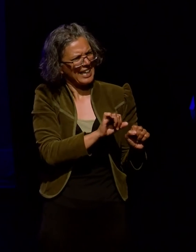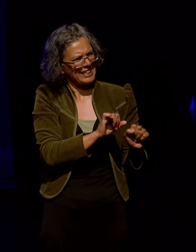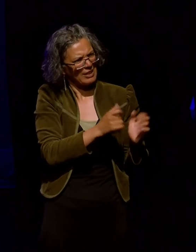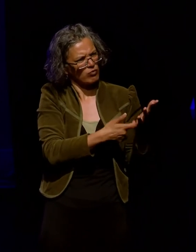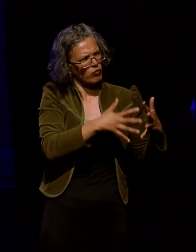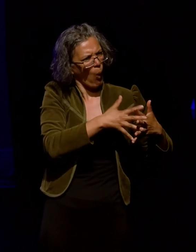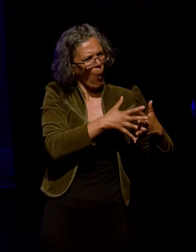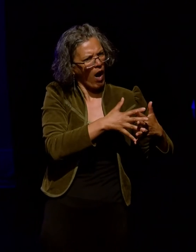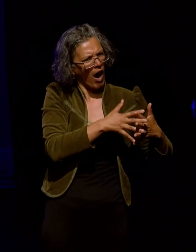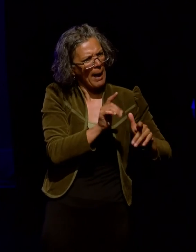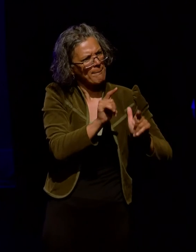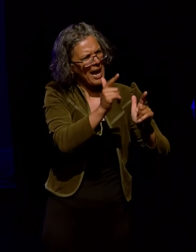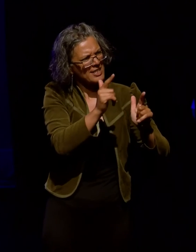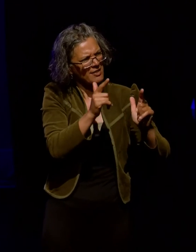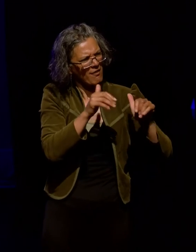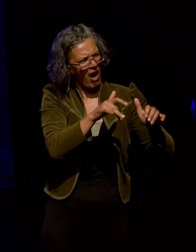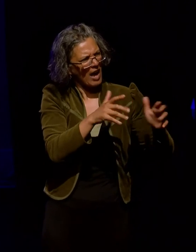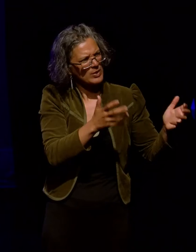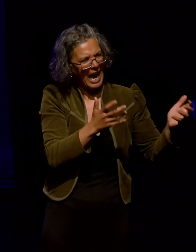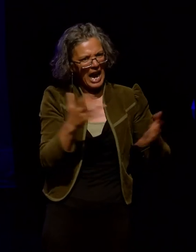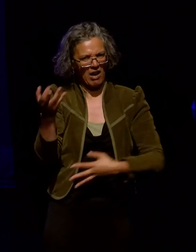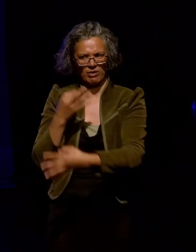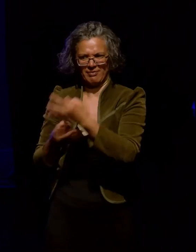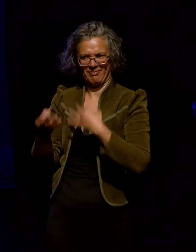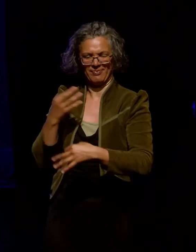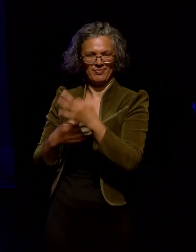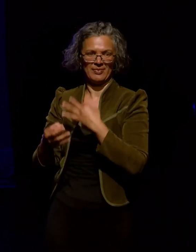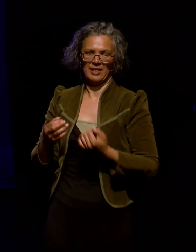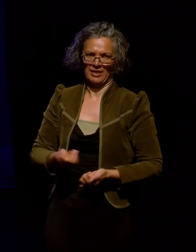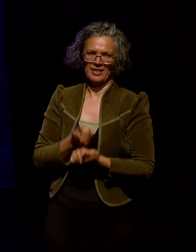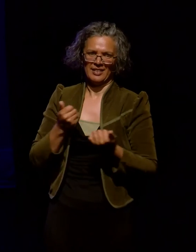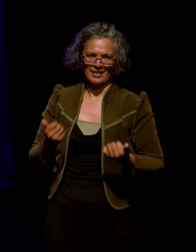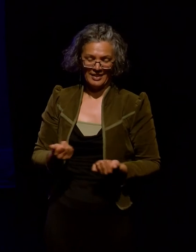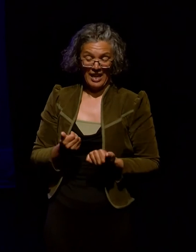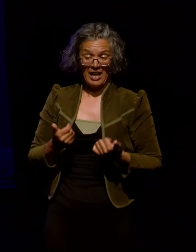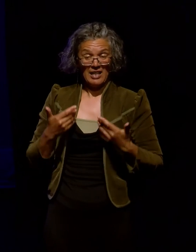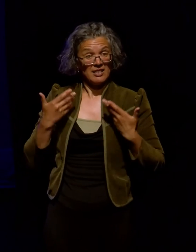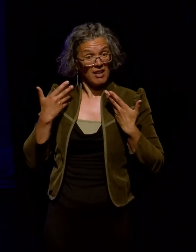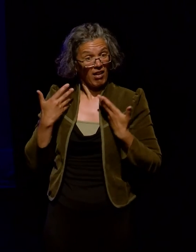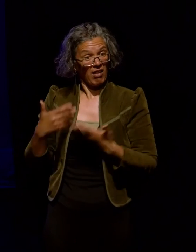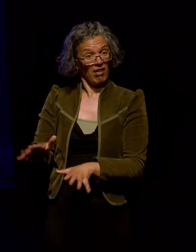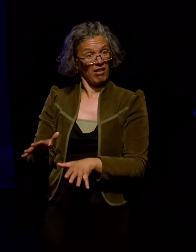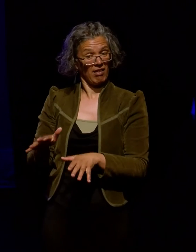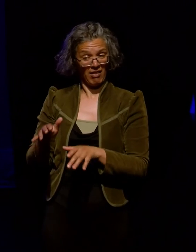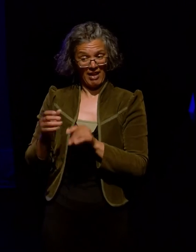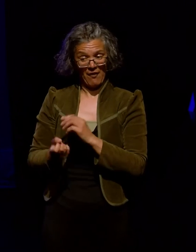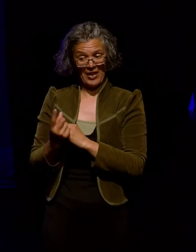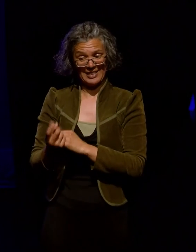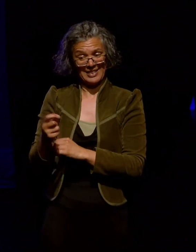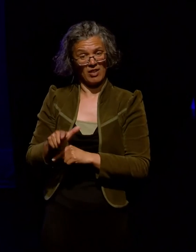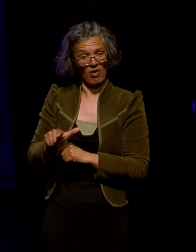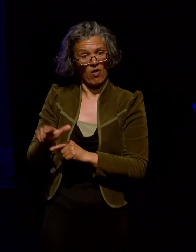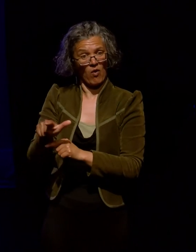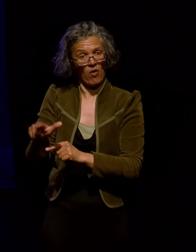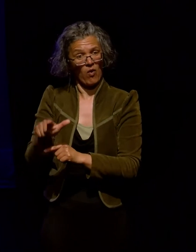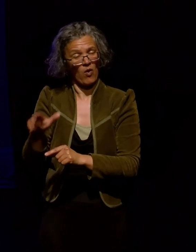master files as well? So following these events the ambassadors report back to the NDF board regarding these